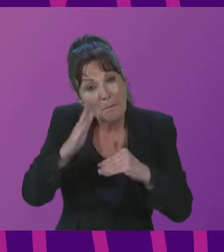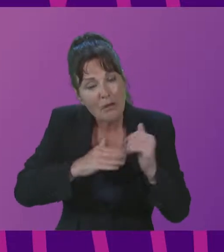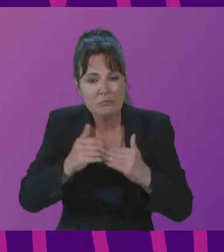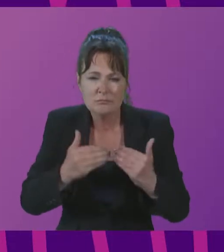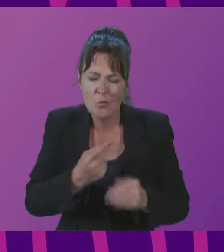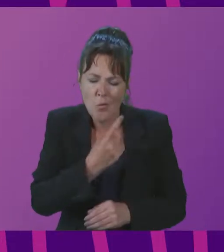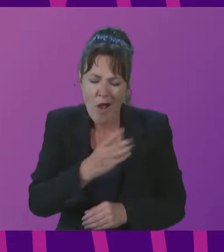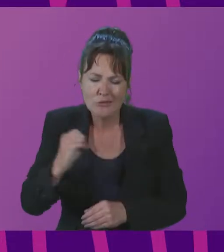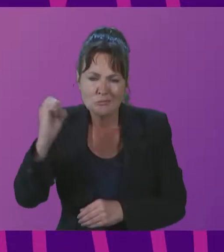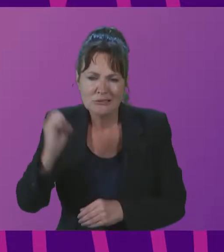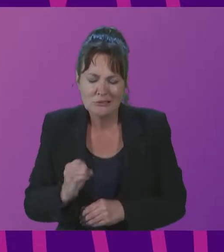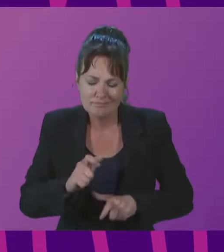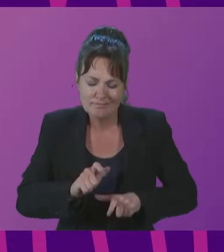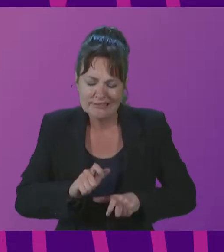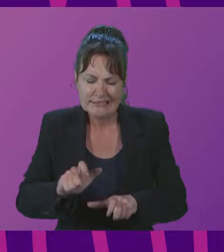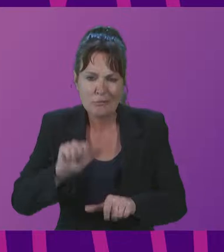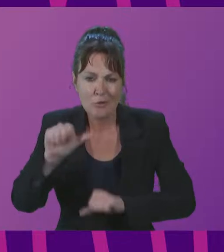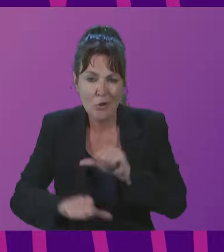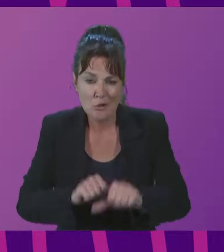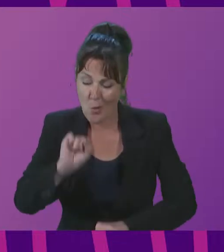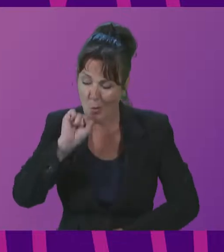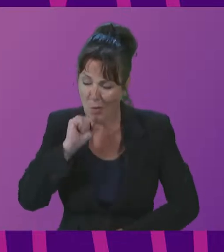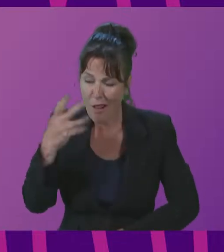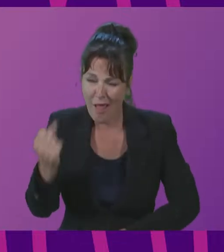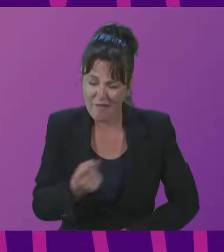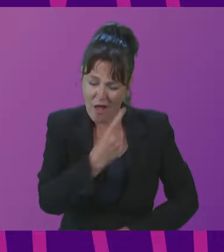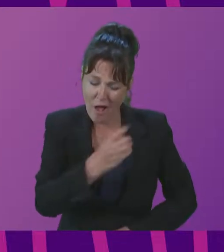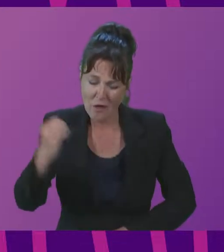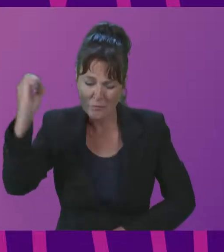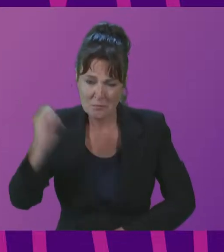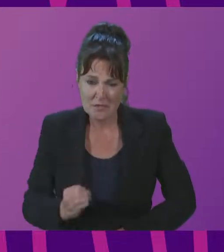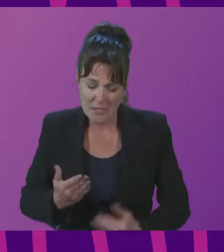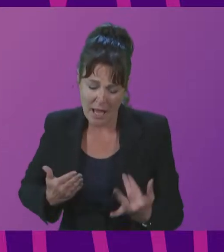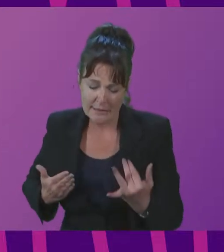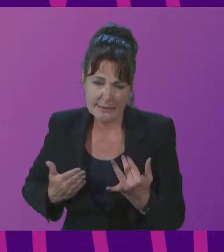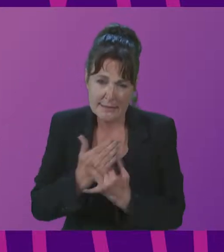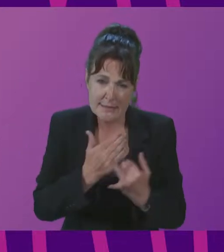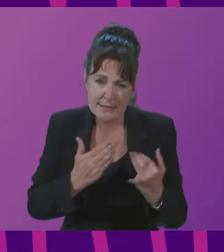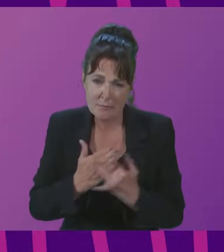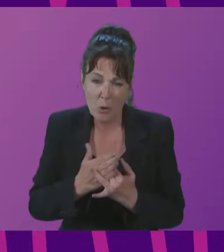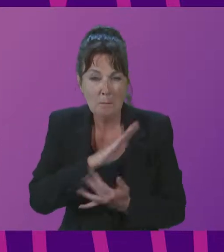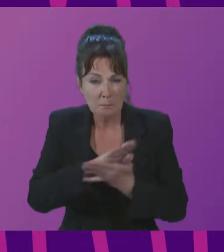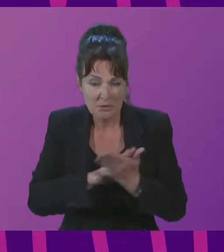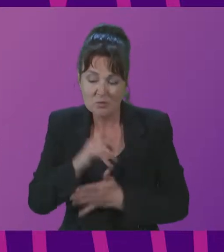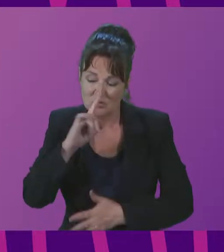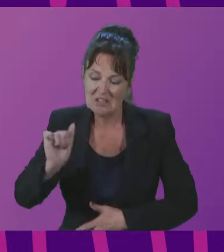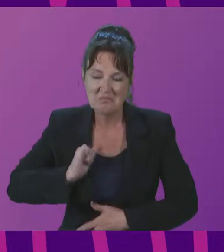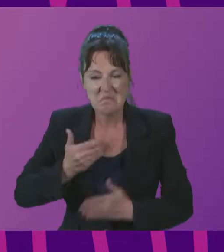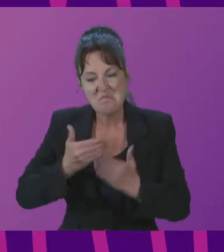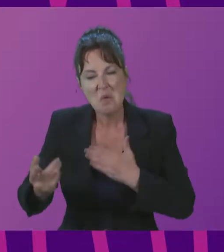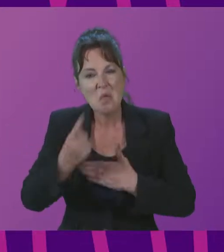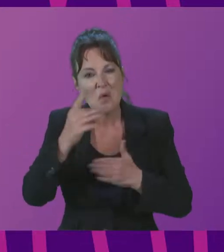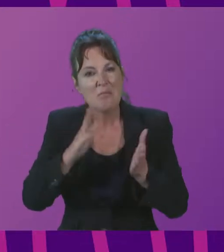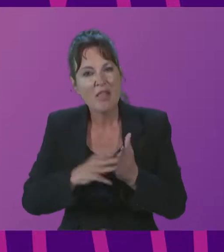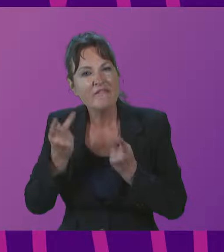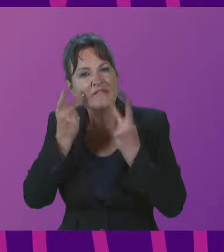will be a 100% accessible facility that will receive more than 1 million visitors per